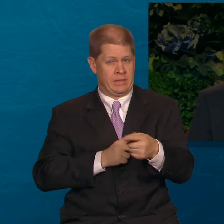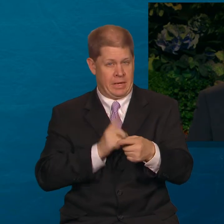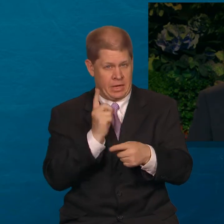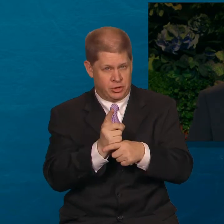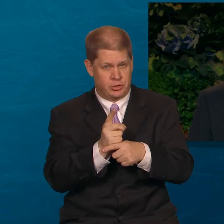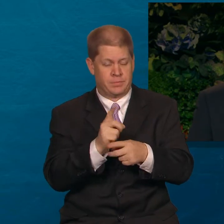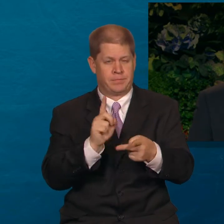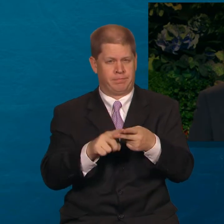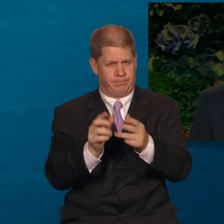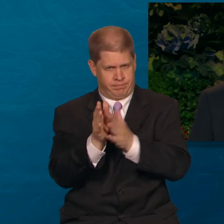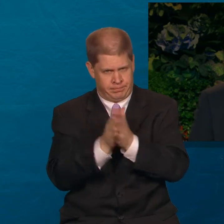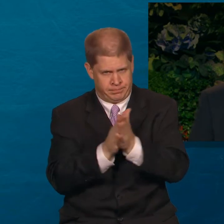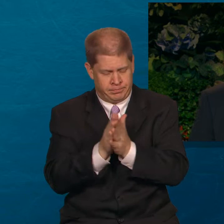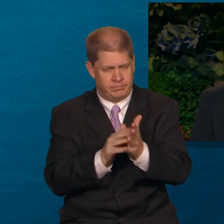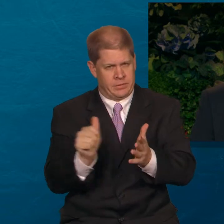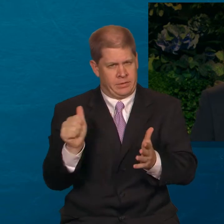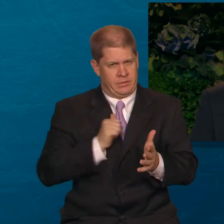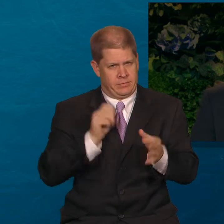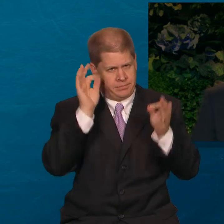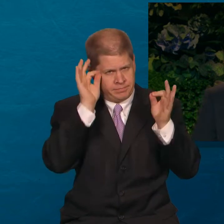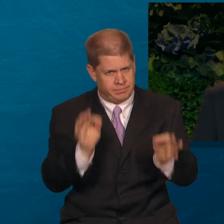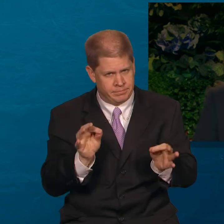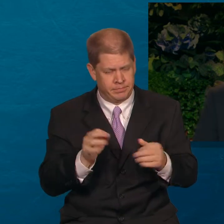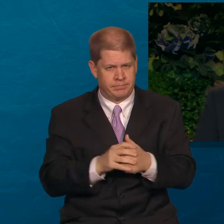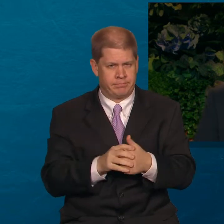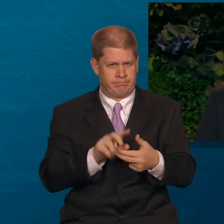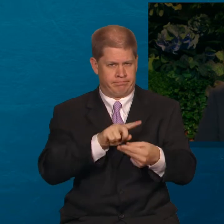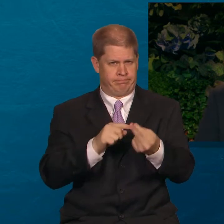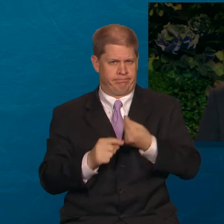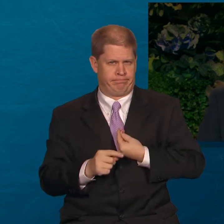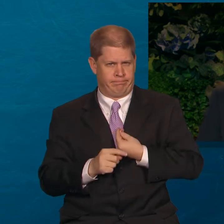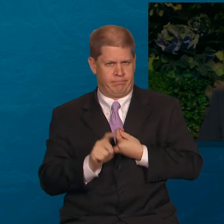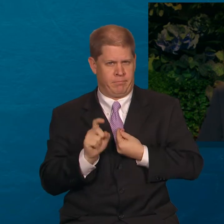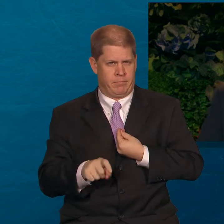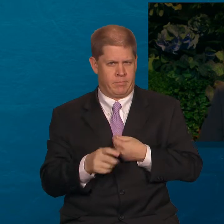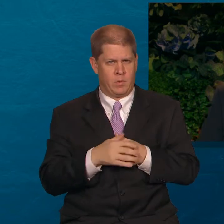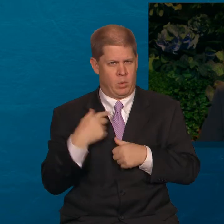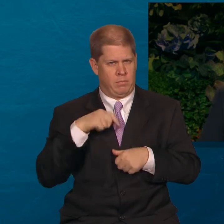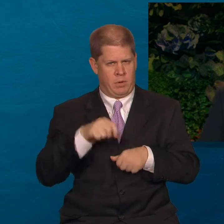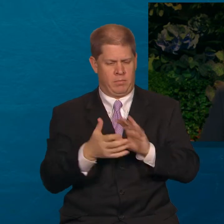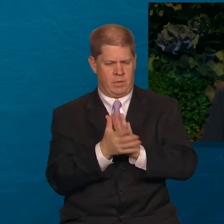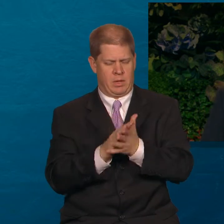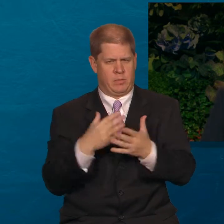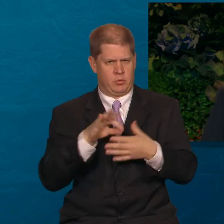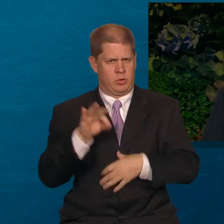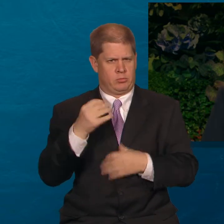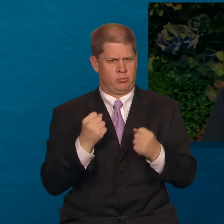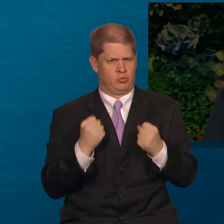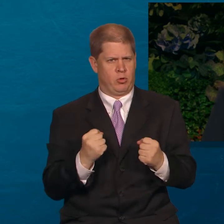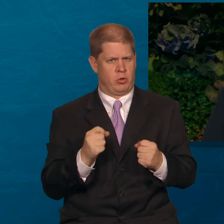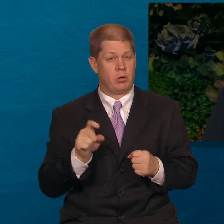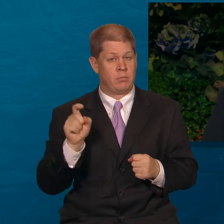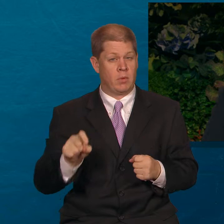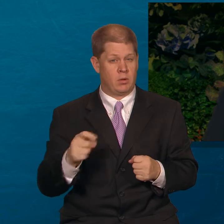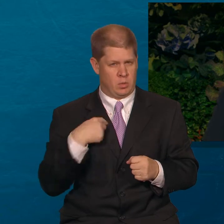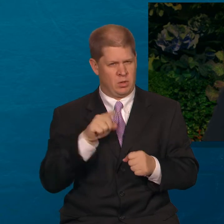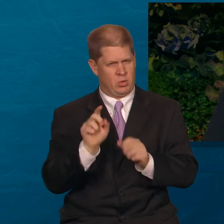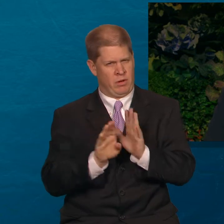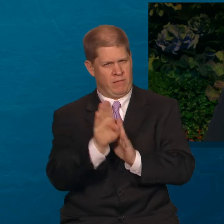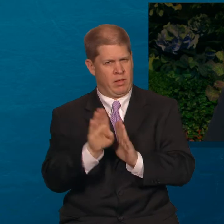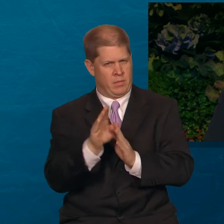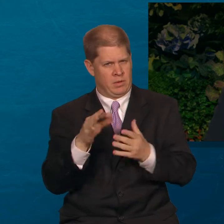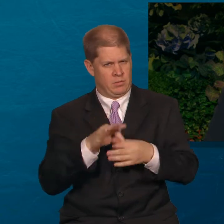perseverance, and self-discipline. We need to get into spiritual shape. We need to develop